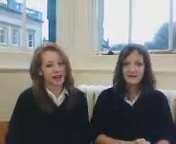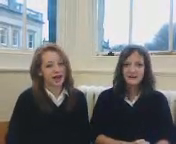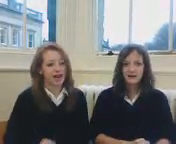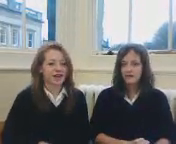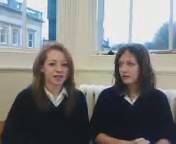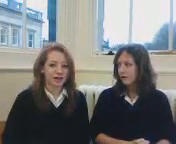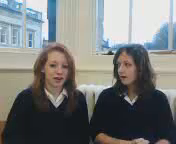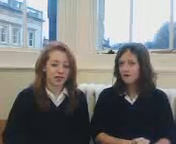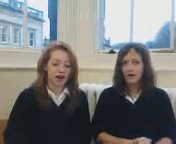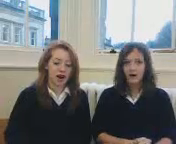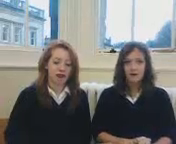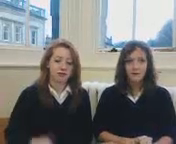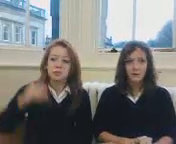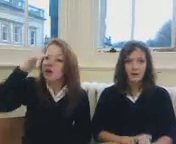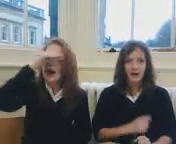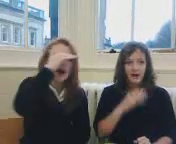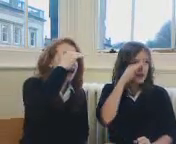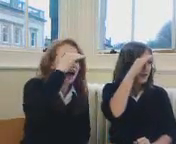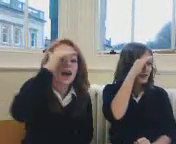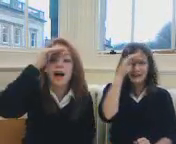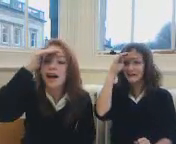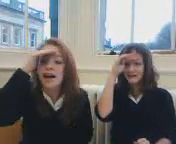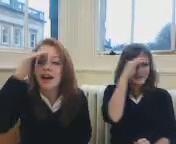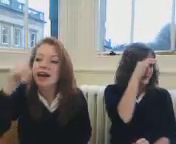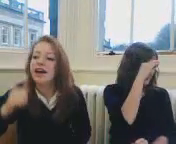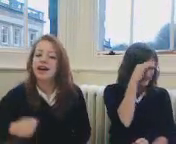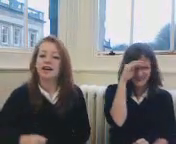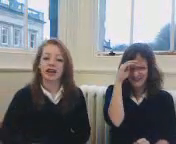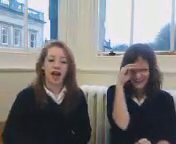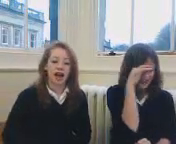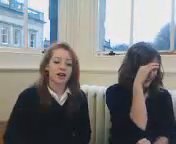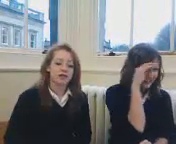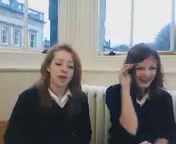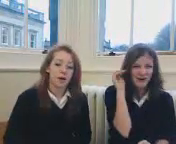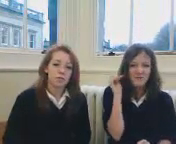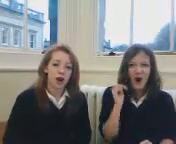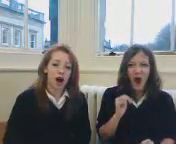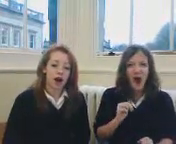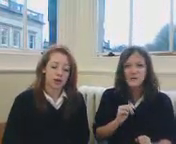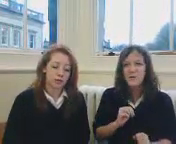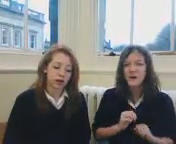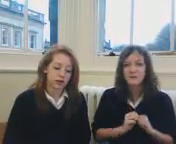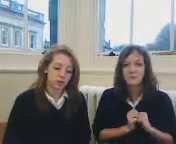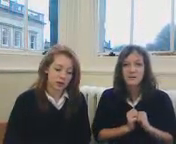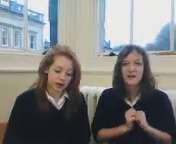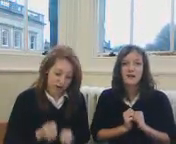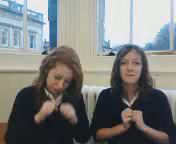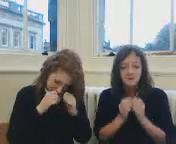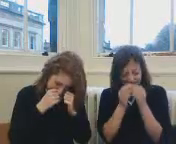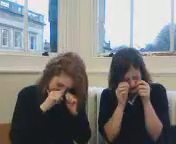Far, far away, the heart must leave me,